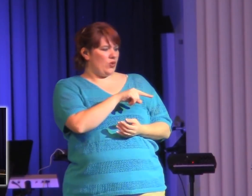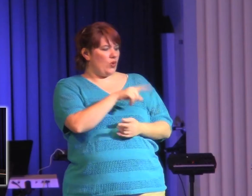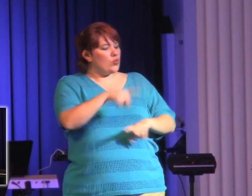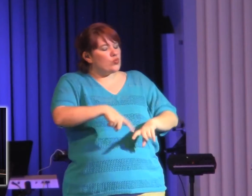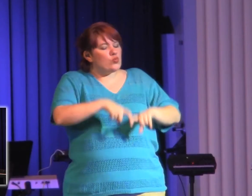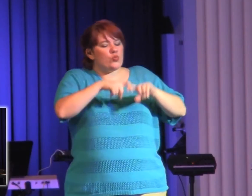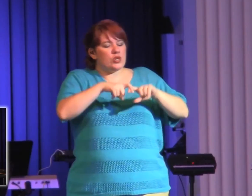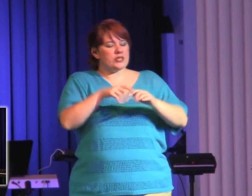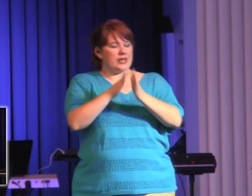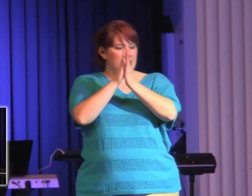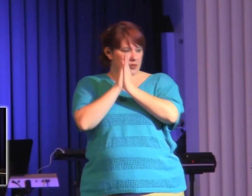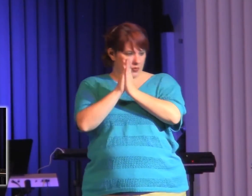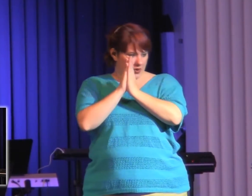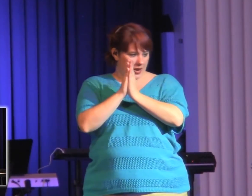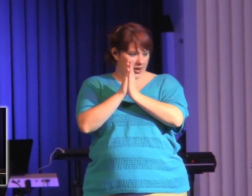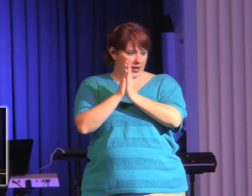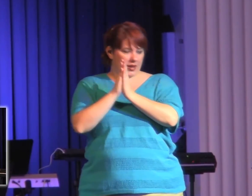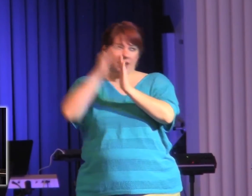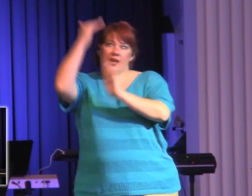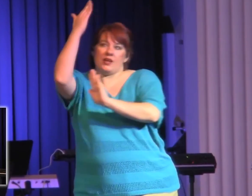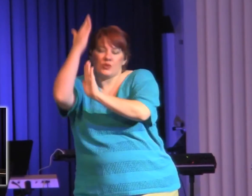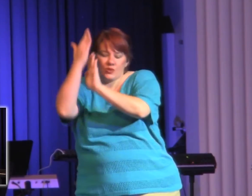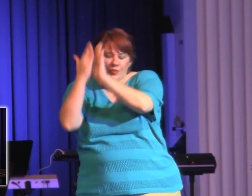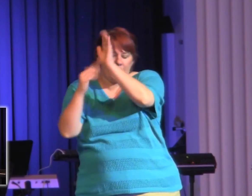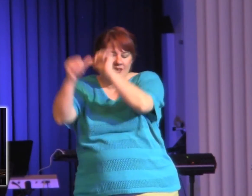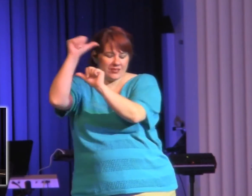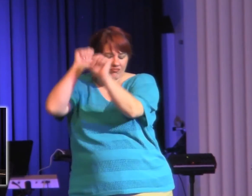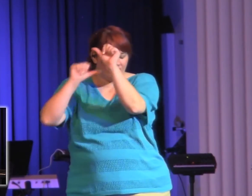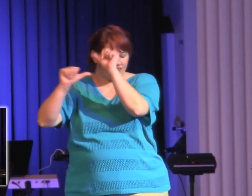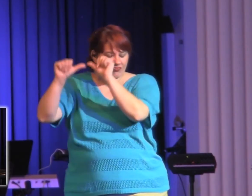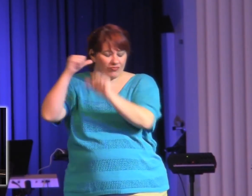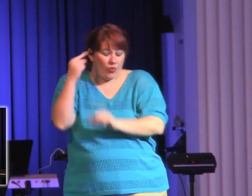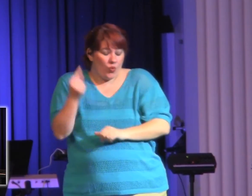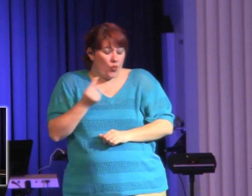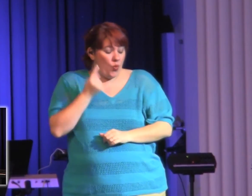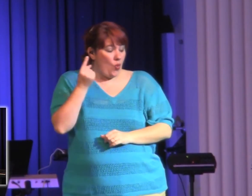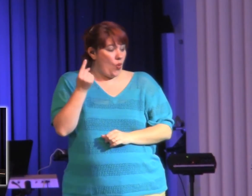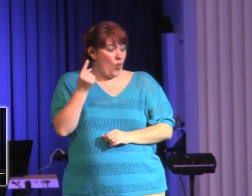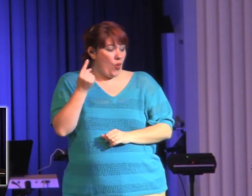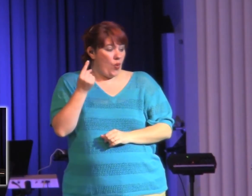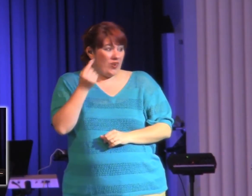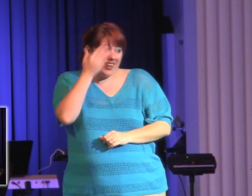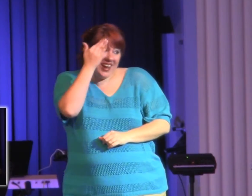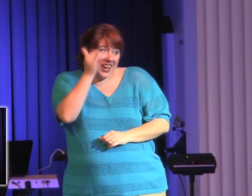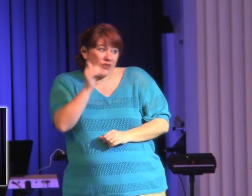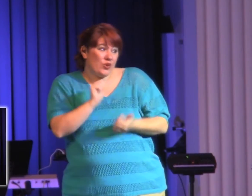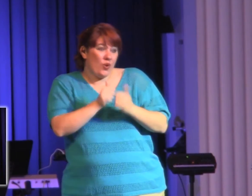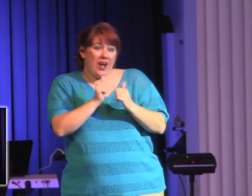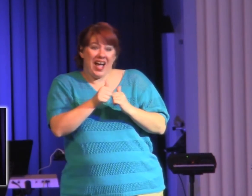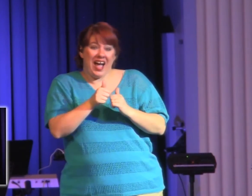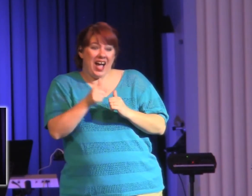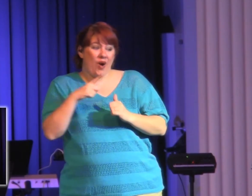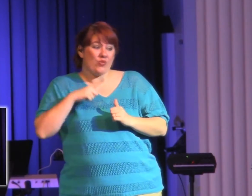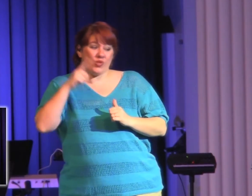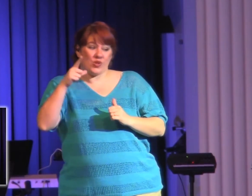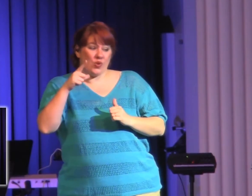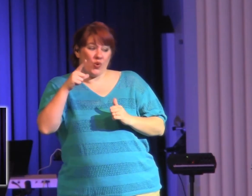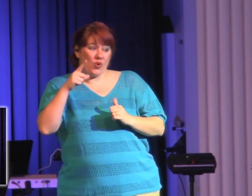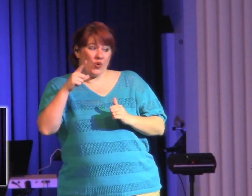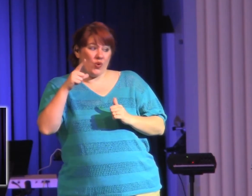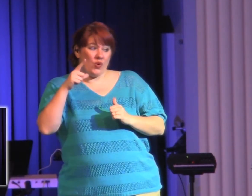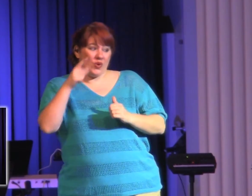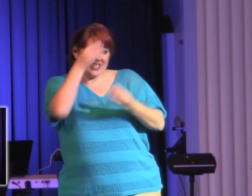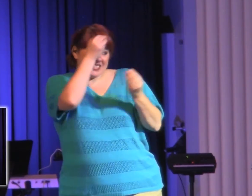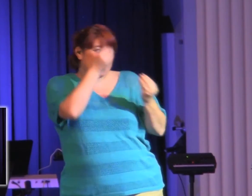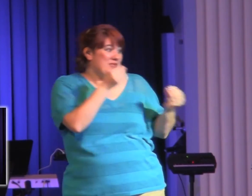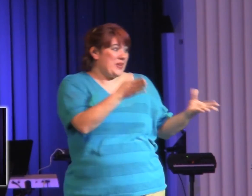and you spend time in the presence of the Lord by yourself, I don't know how the Lord speaks to you, but he speaks to me in video, 3D